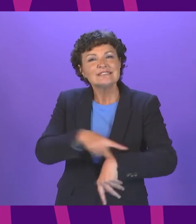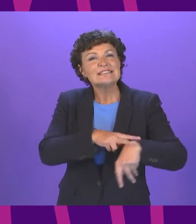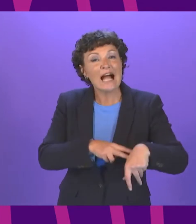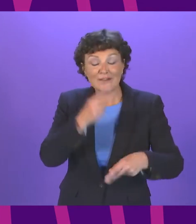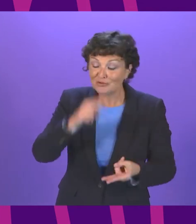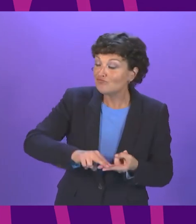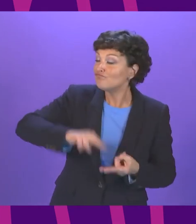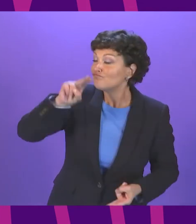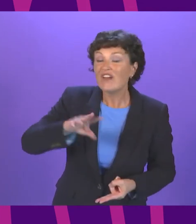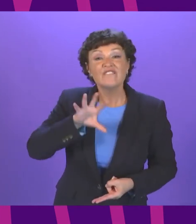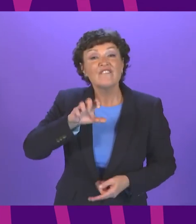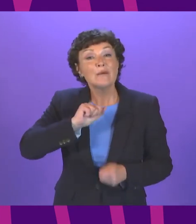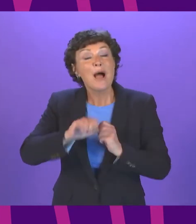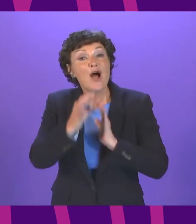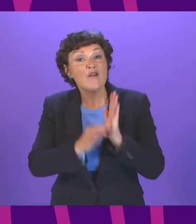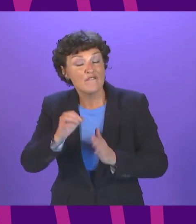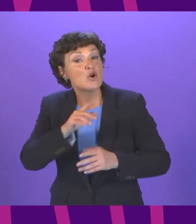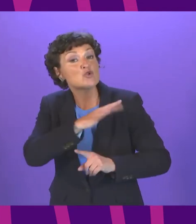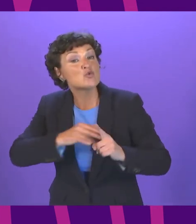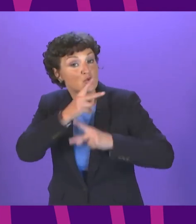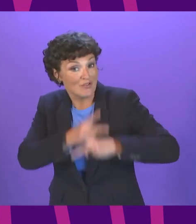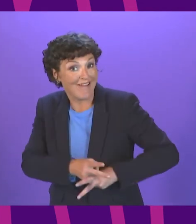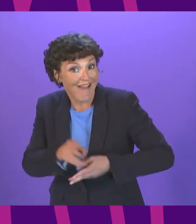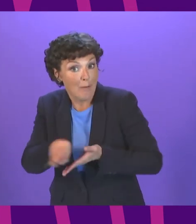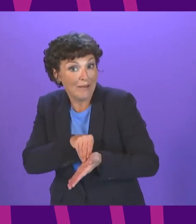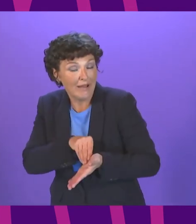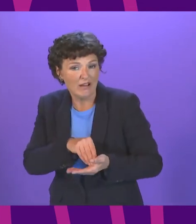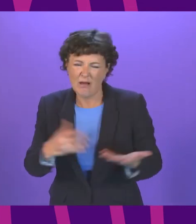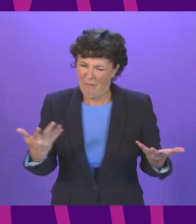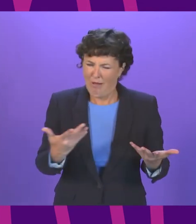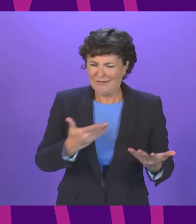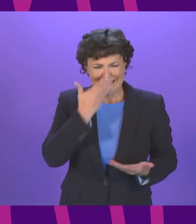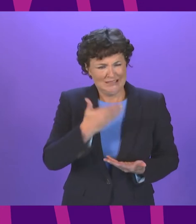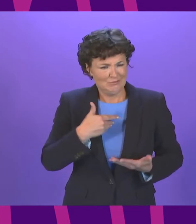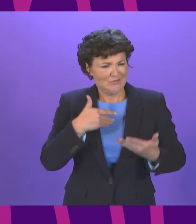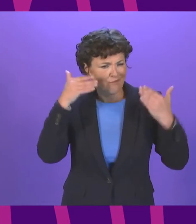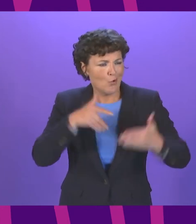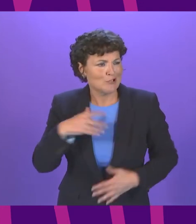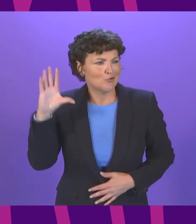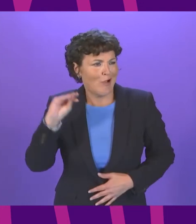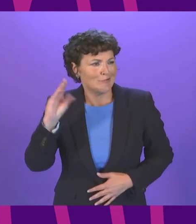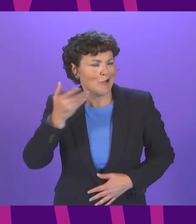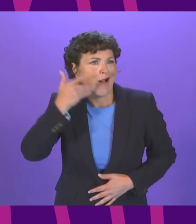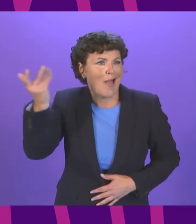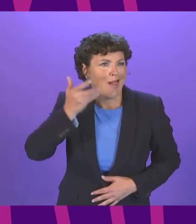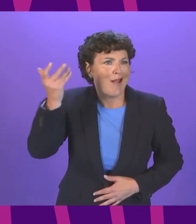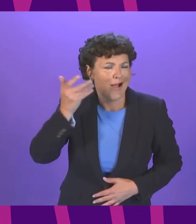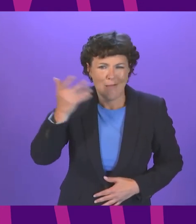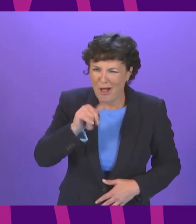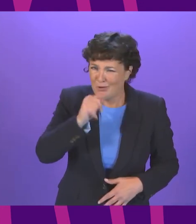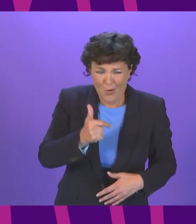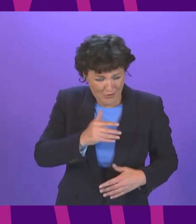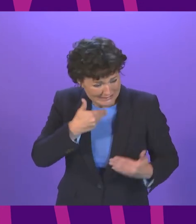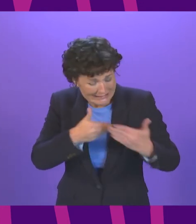£15 an hour instead we have seen a focus on rhetoric and a failure to confront the reality and no